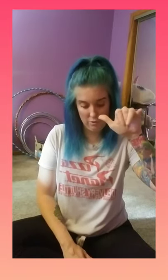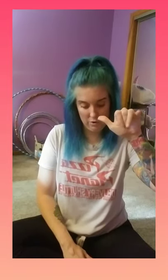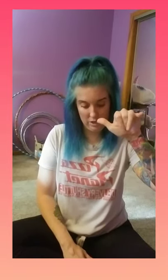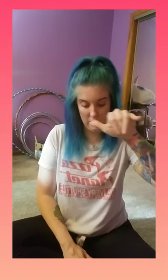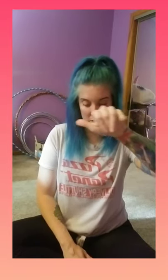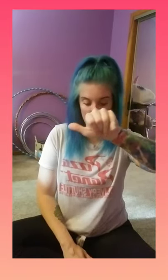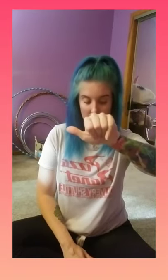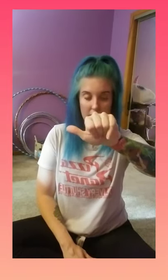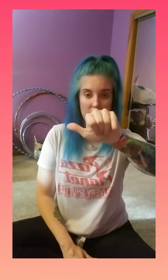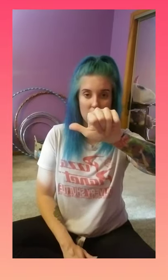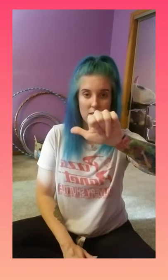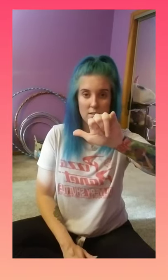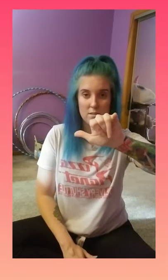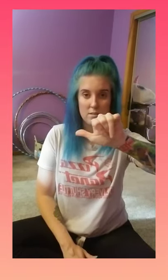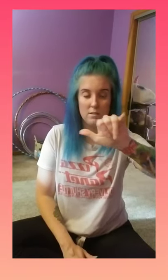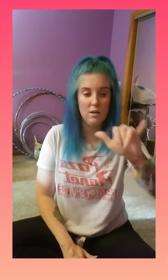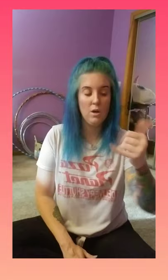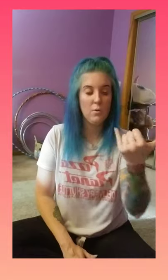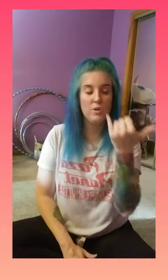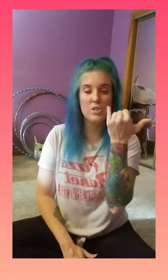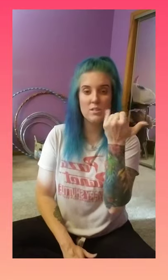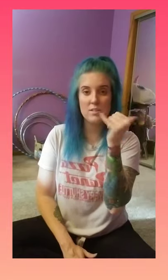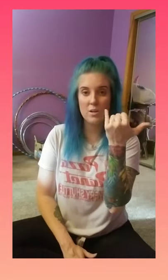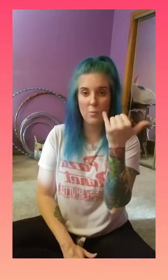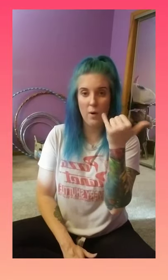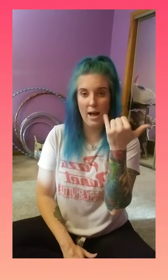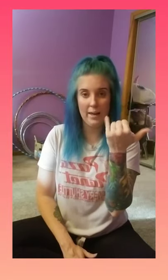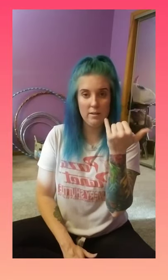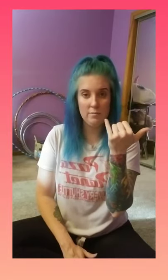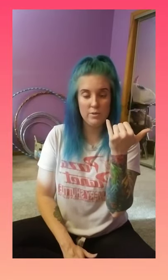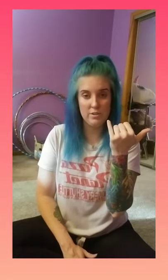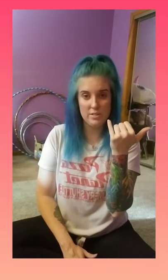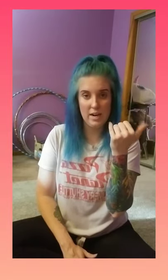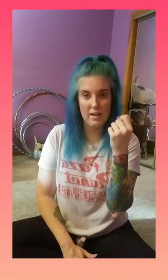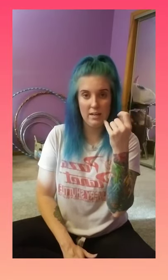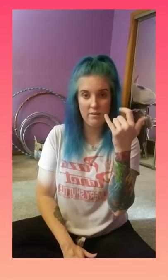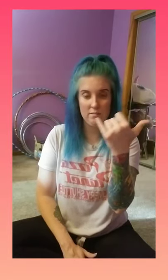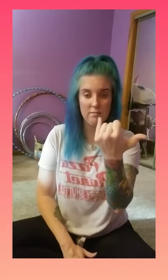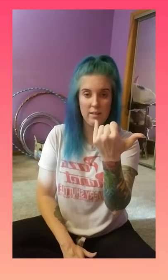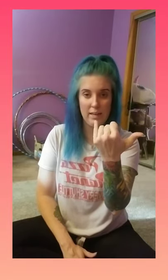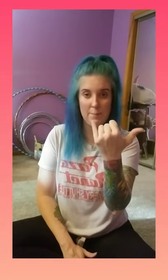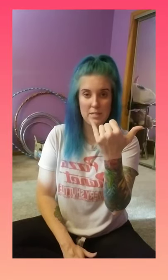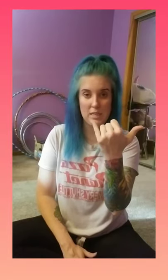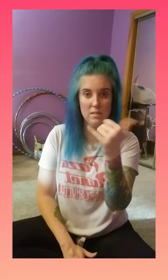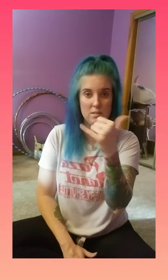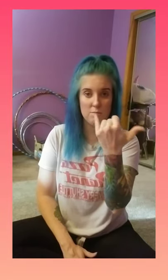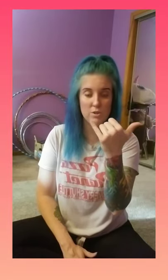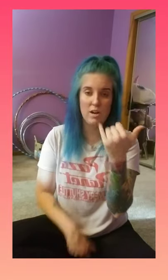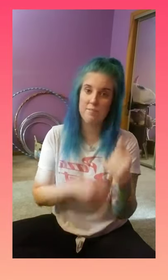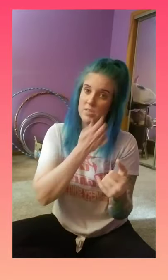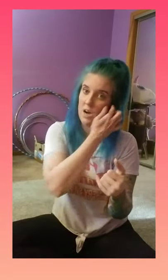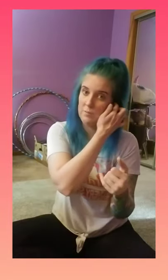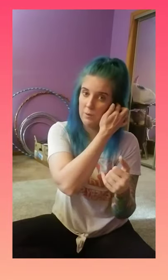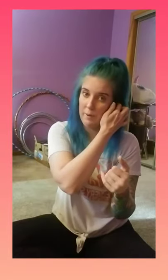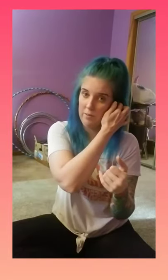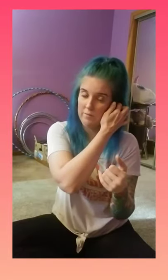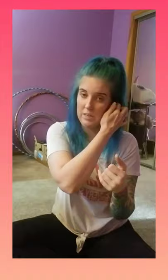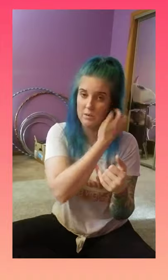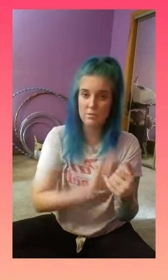your hand like this, which this is letter Y when you're signing like ABCs, which I've taught in one of my other videos. I